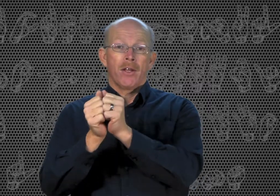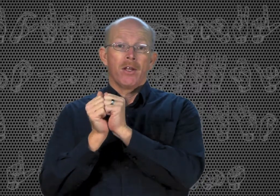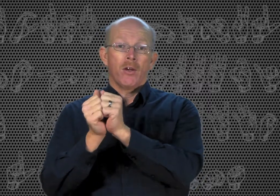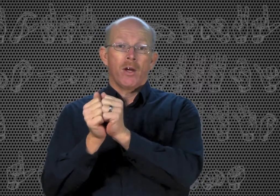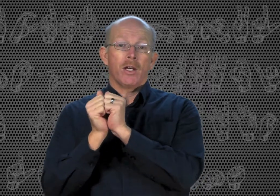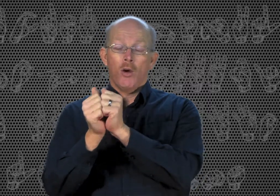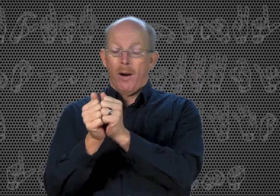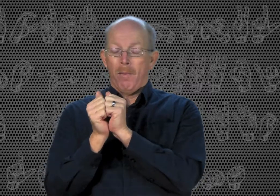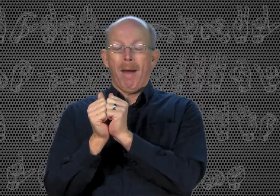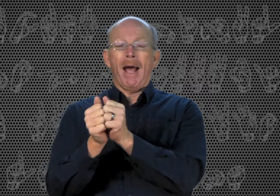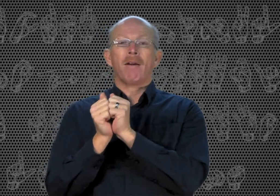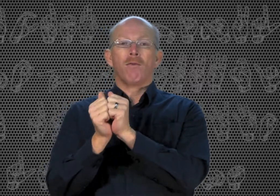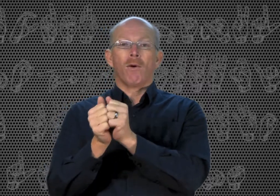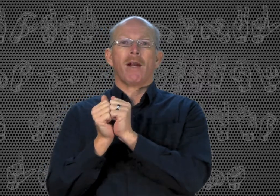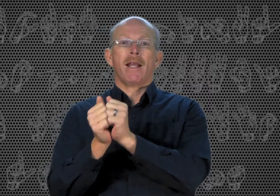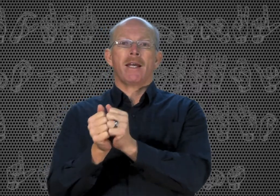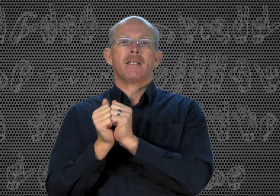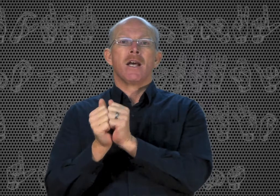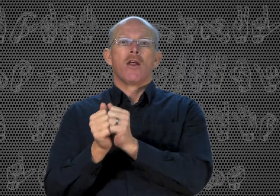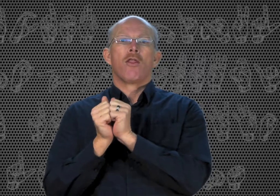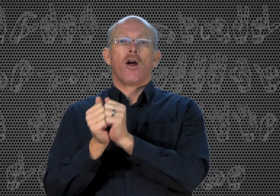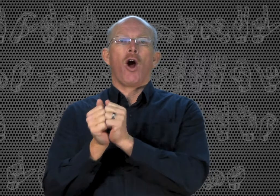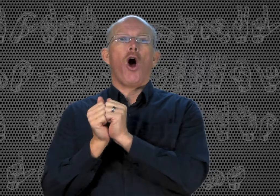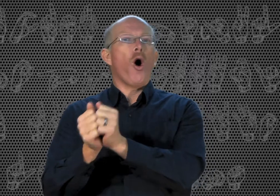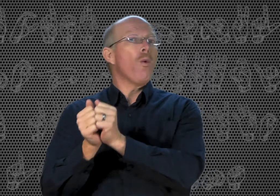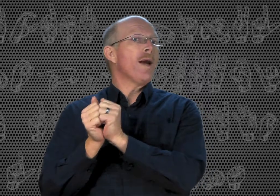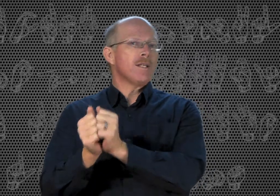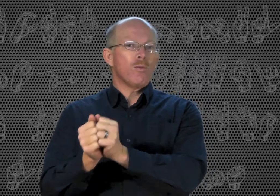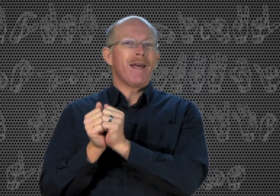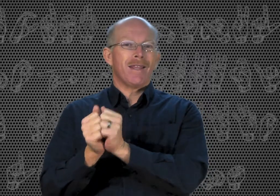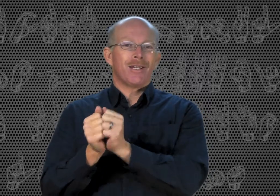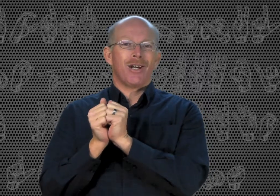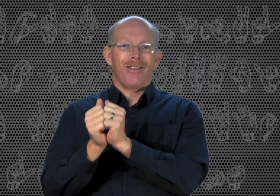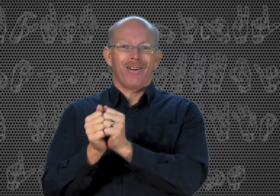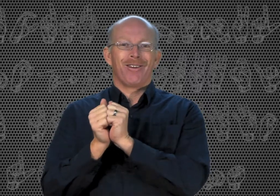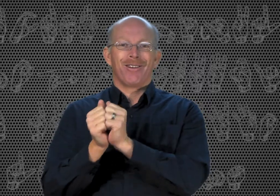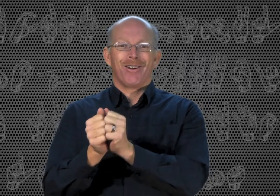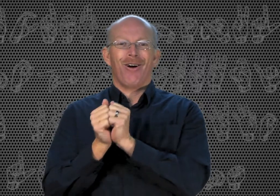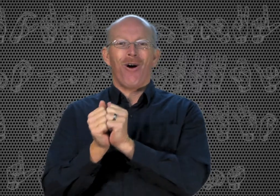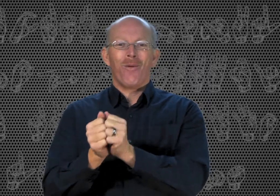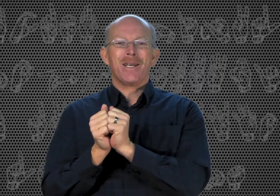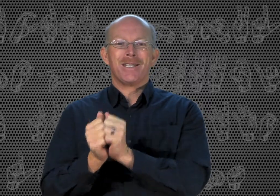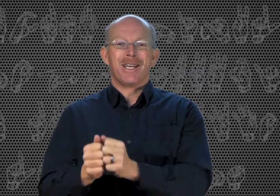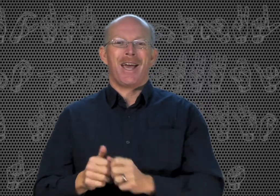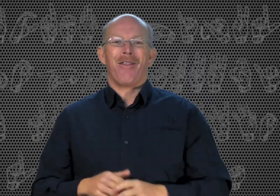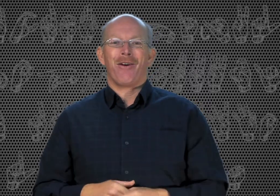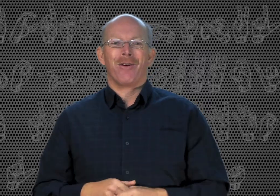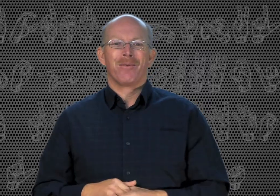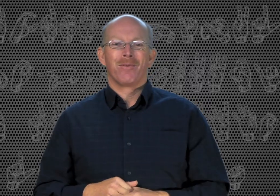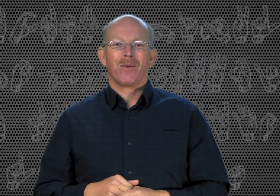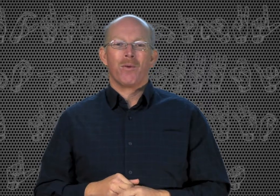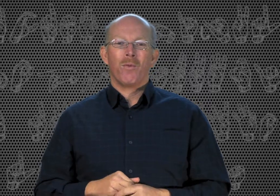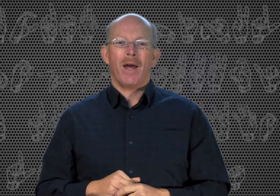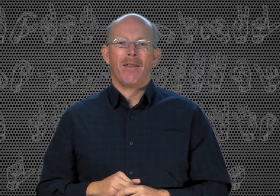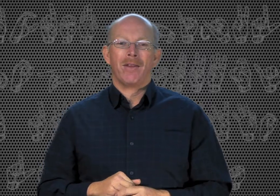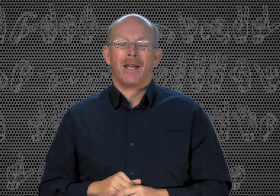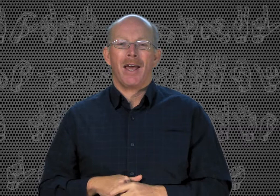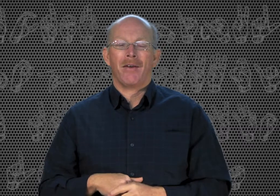You can do it back and forth like this. They're always with each other. They're always together. With, together.